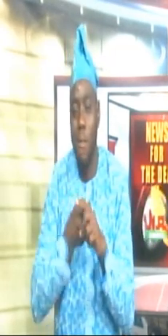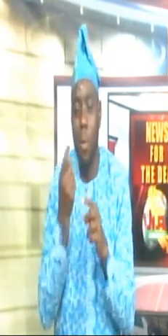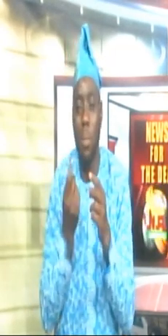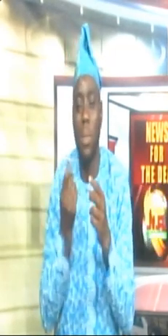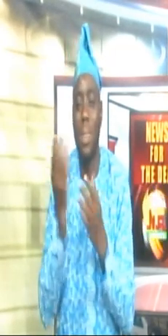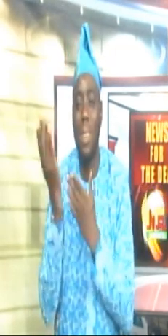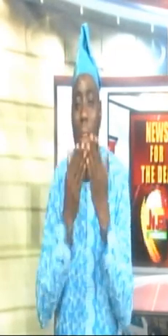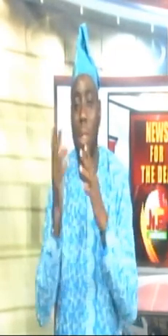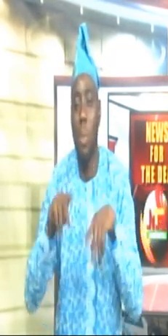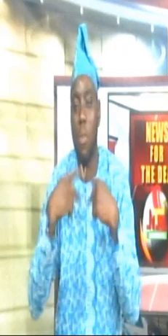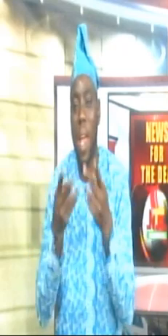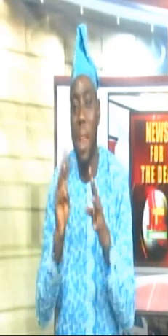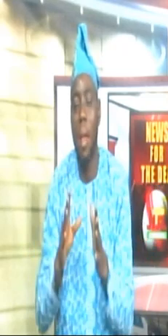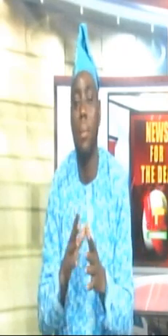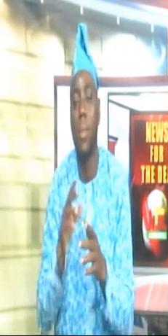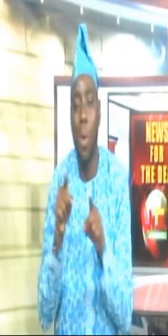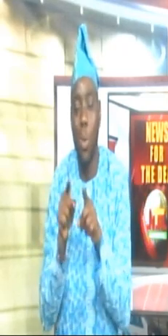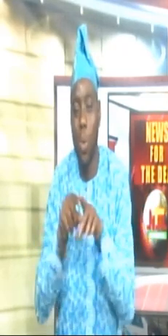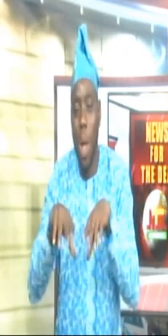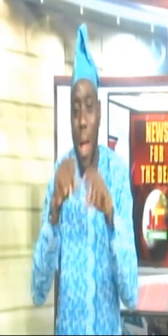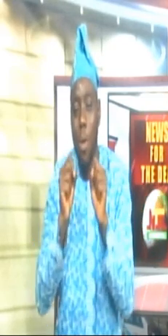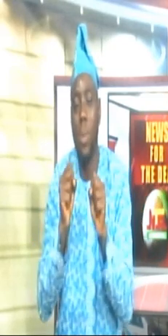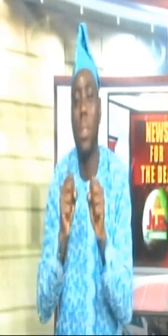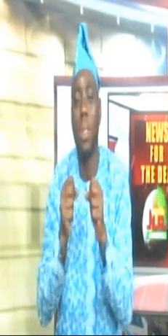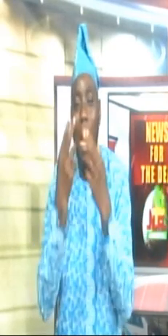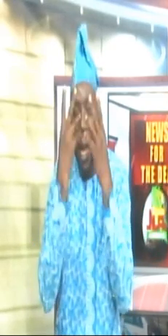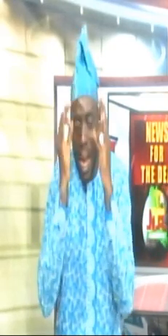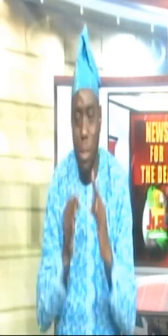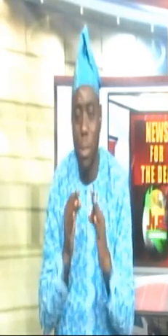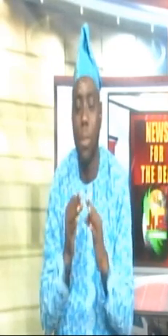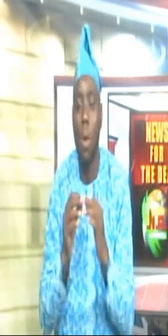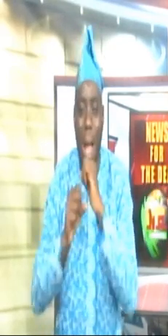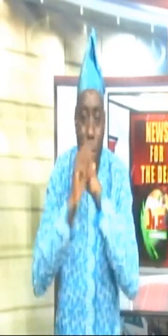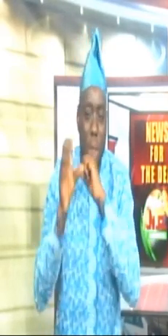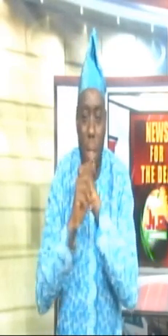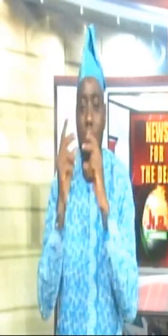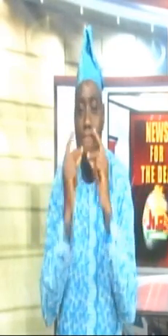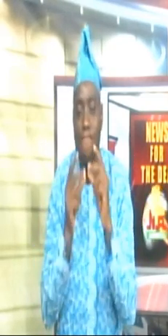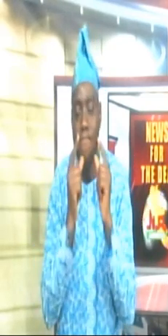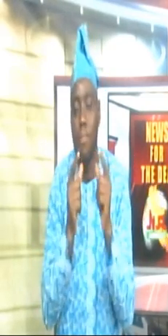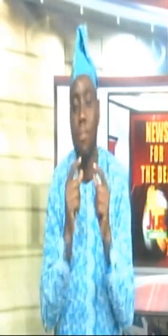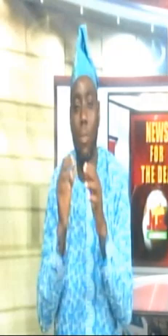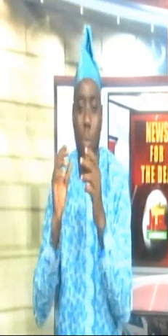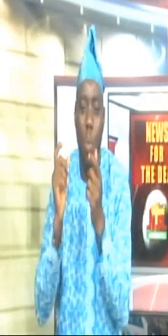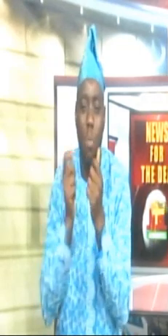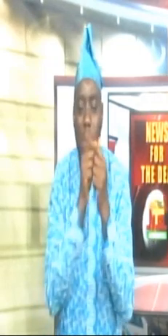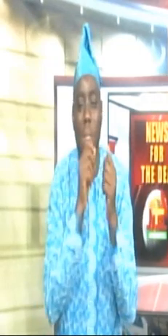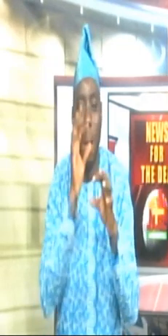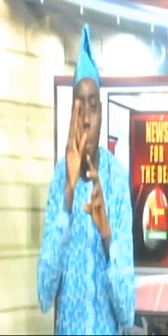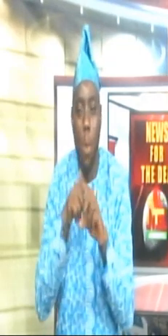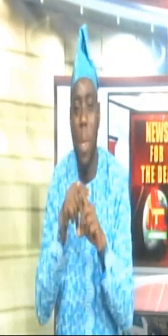providers. The lawmaker has also adopted a resolution advocating the urgent need to tackle chautism and the appointment